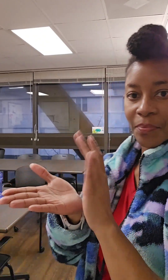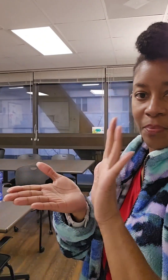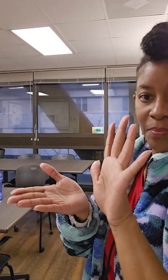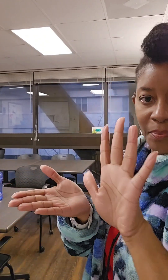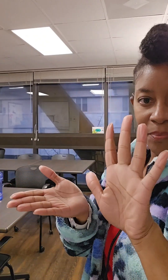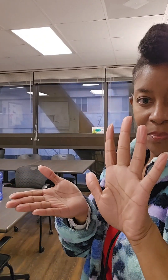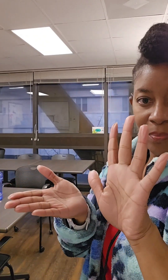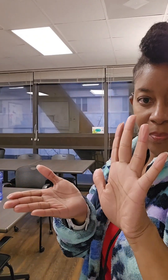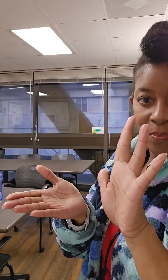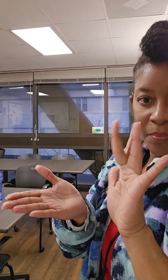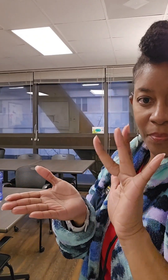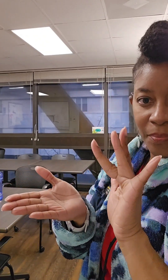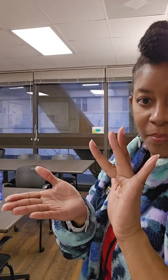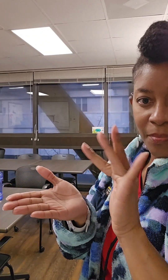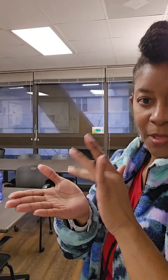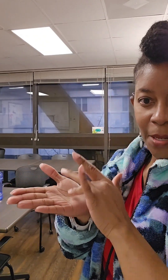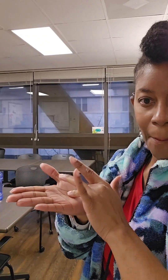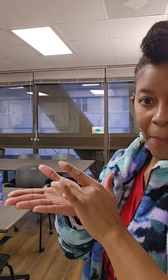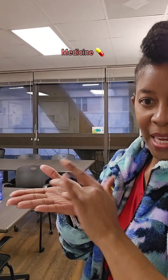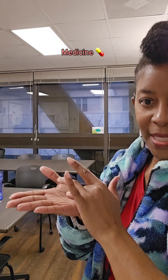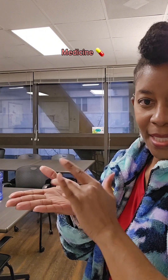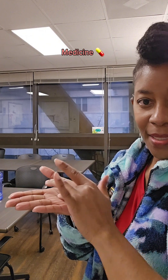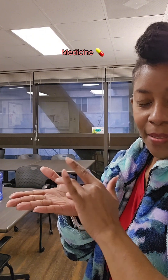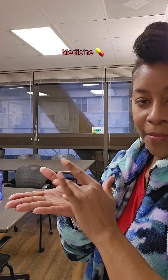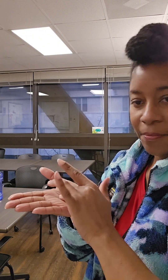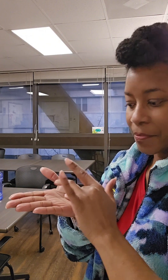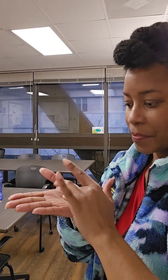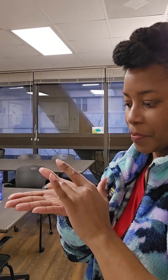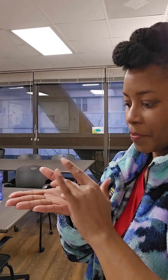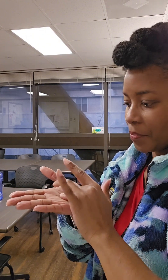Medicine. Medicine. Medicine.